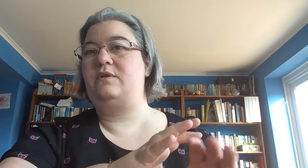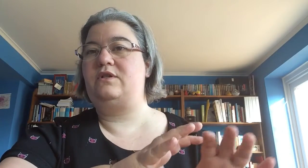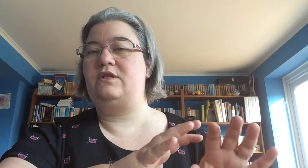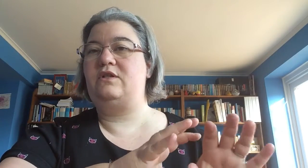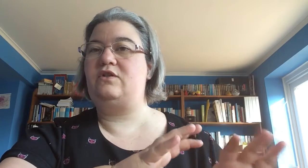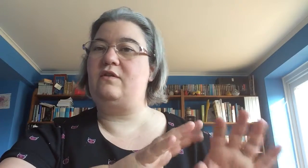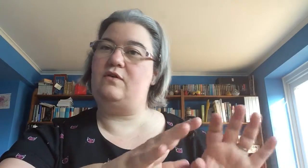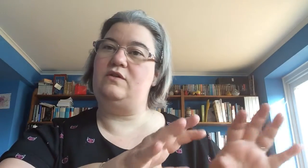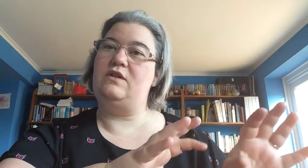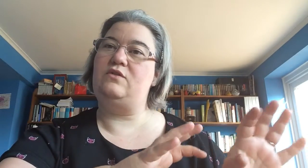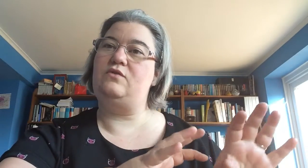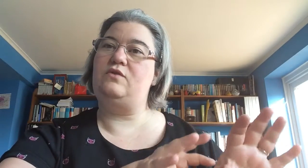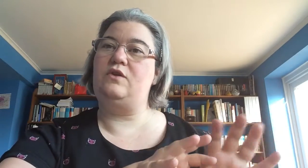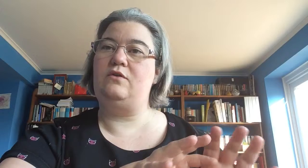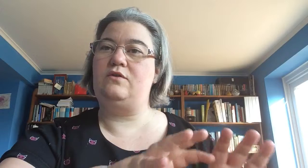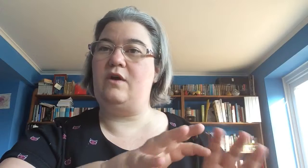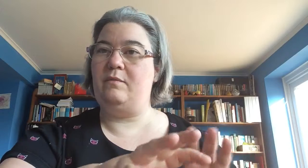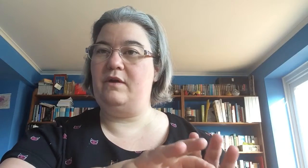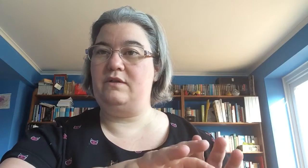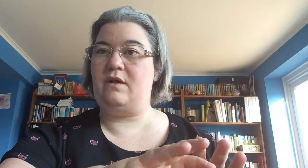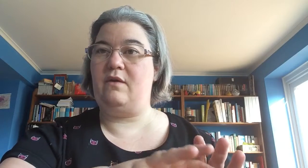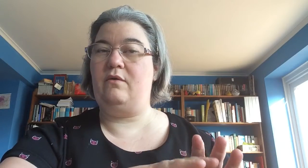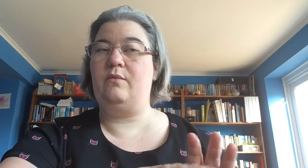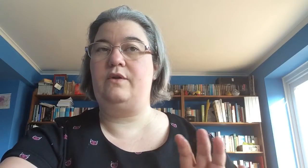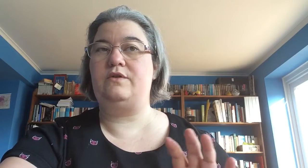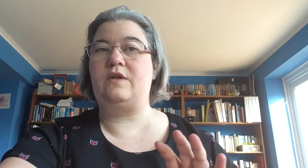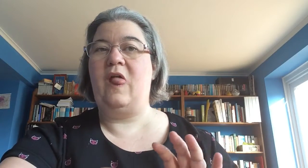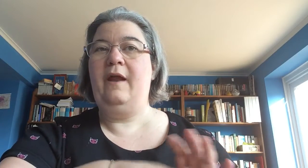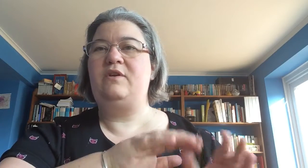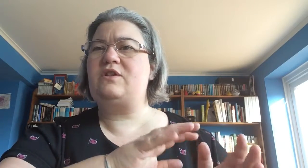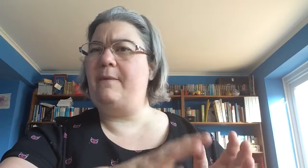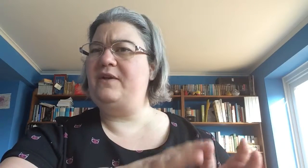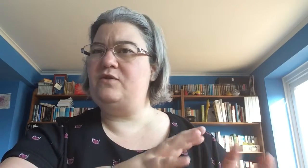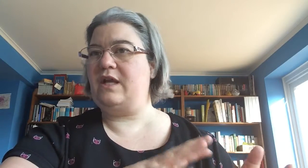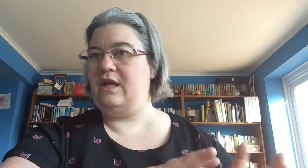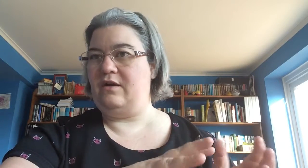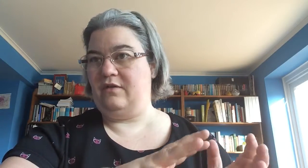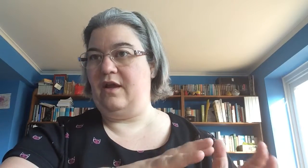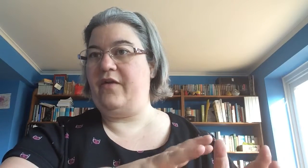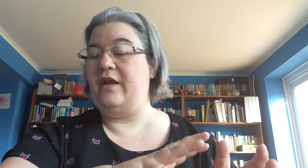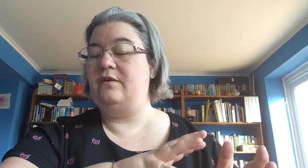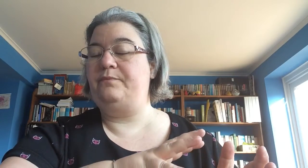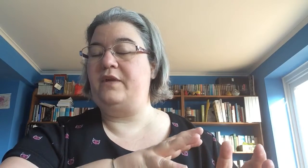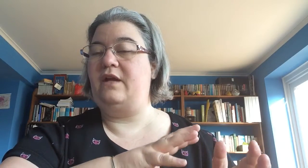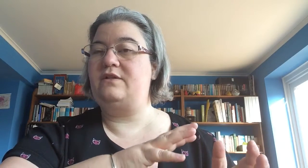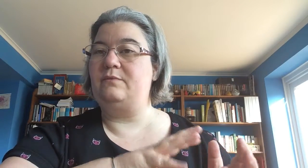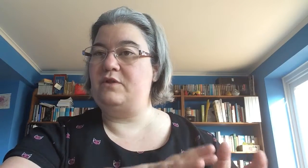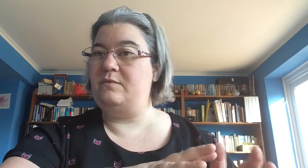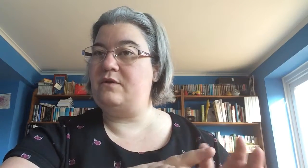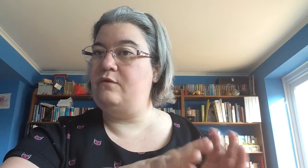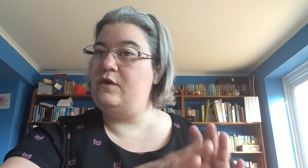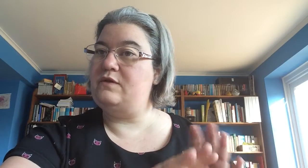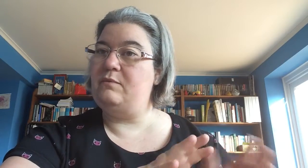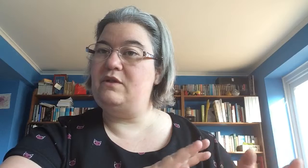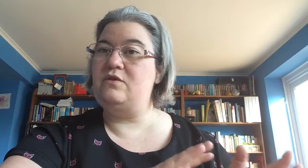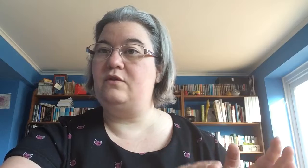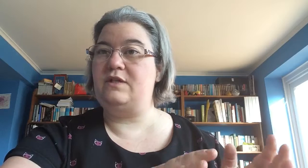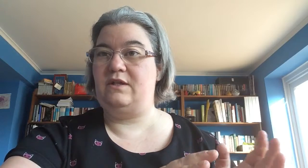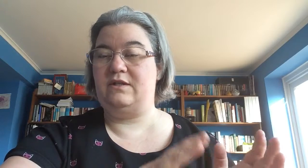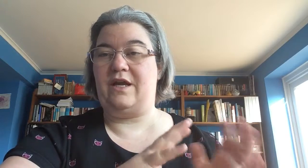which is historical, so there's sort of two timelines going on at once, which can be tricky, I think, and sometimes confusing, but it's not in this